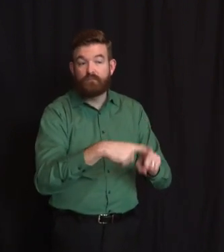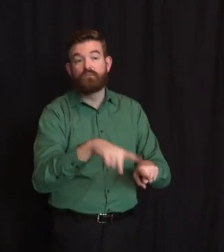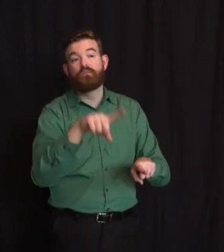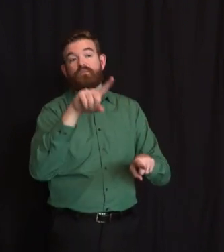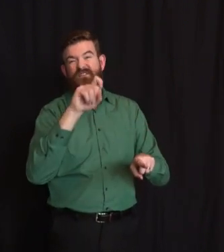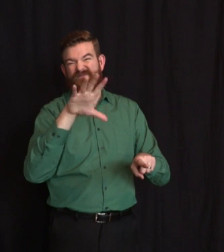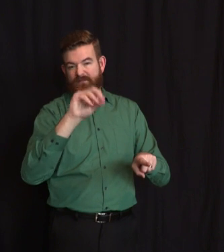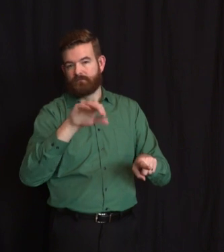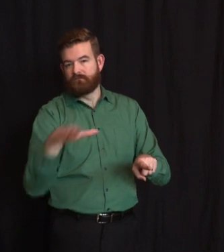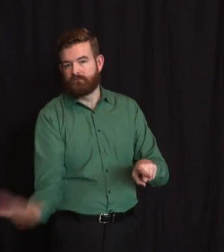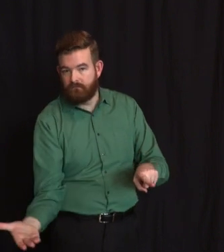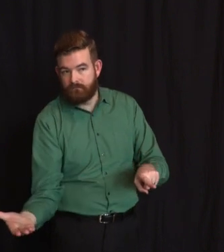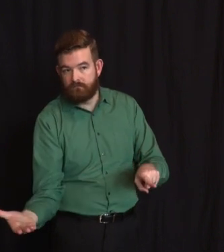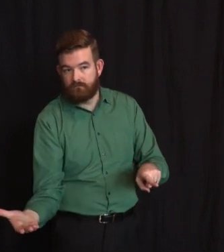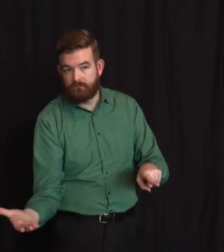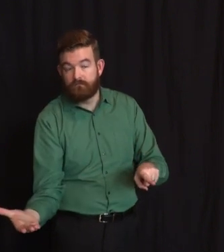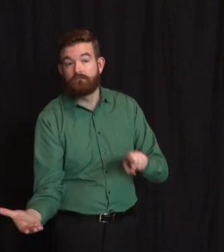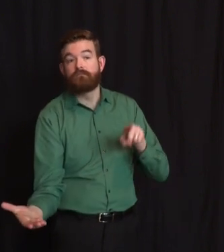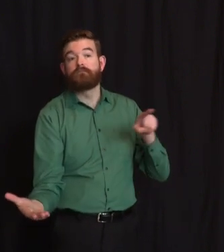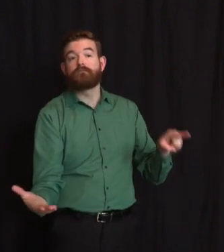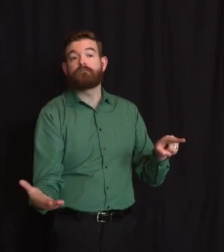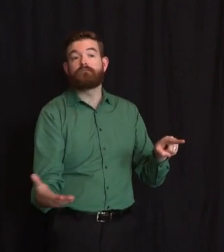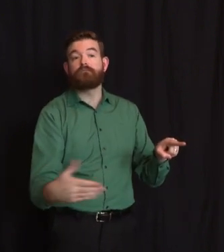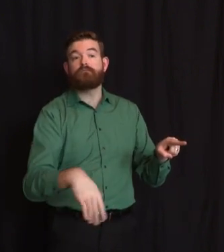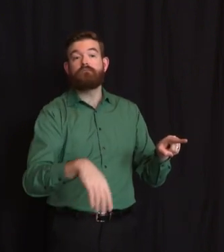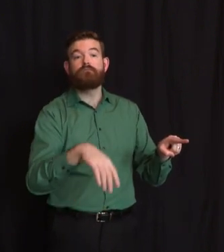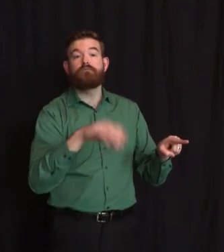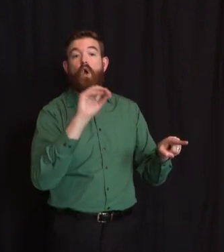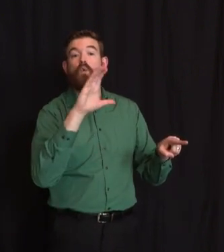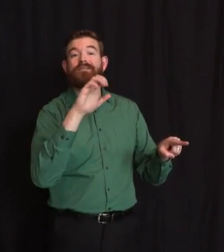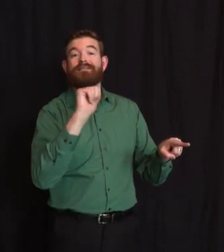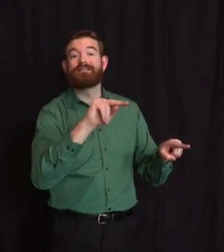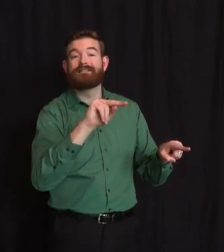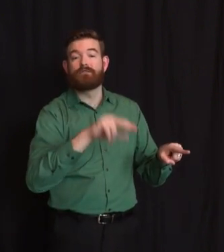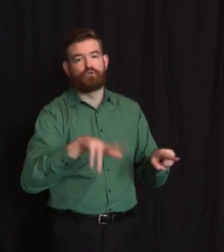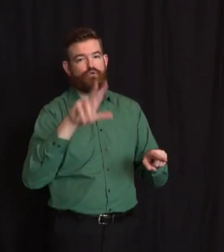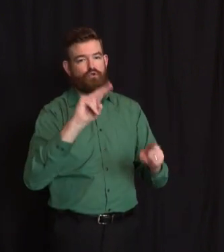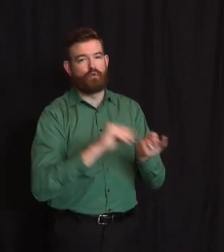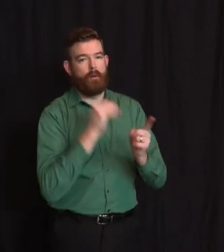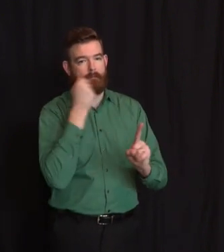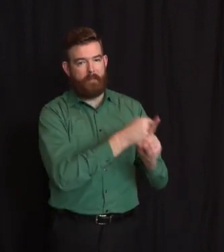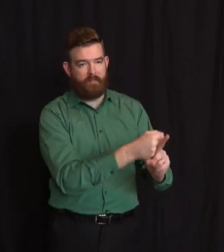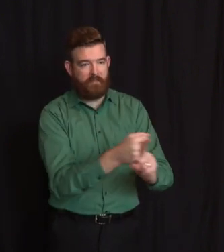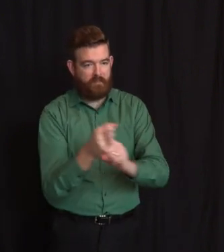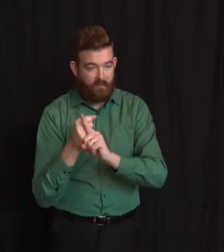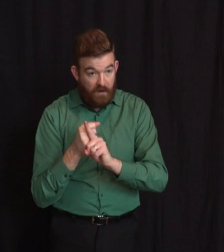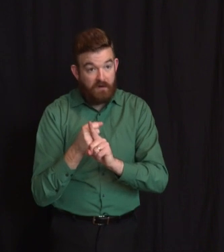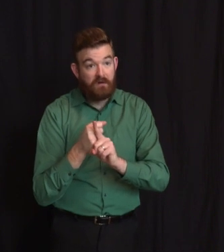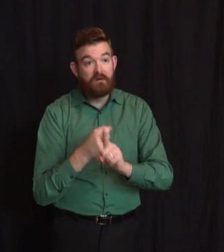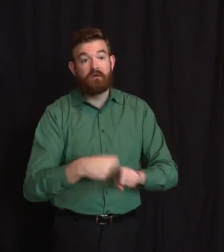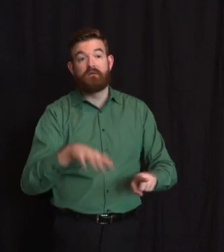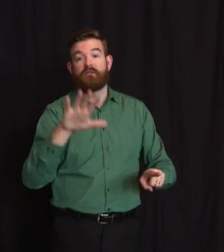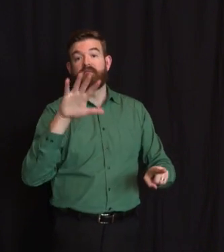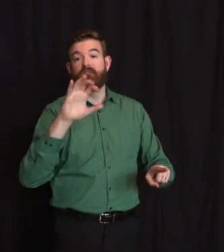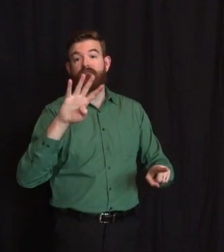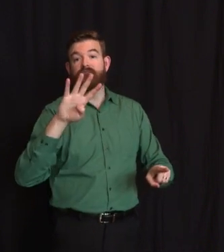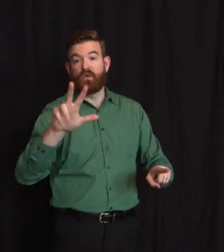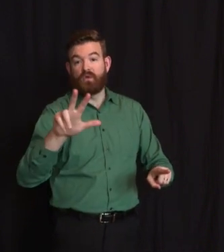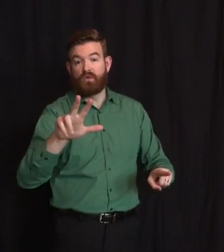Ocean County, 32 facilities reporting 543 cases and 43 deaths. Passaic County,